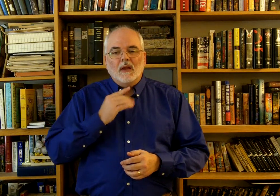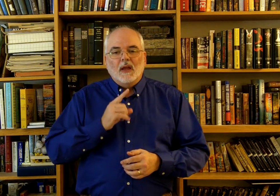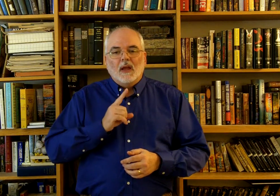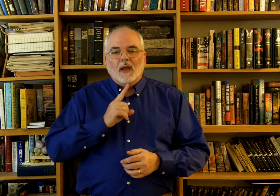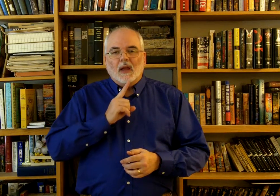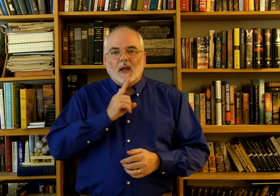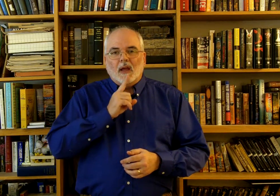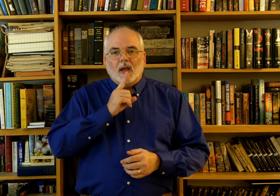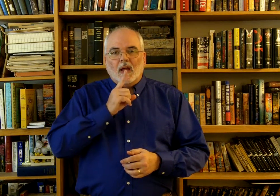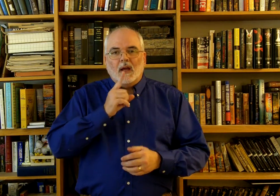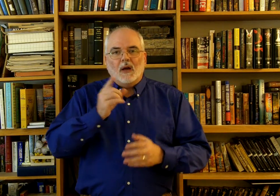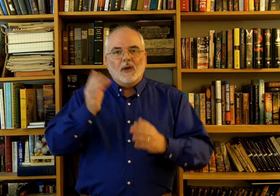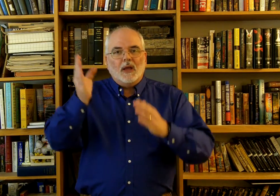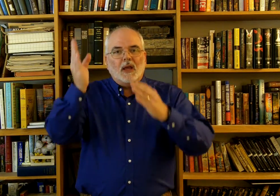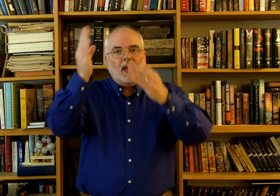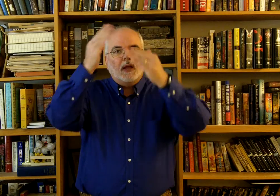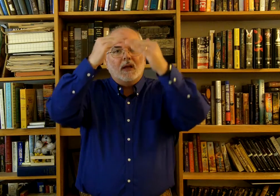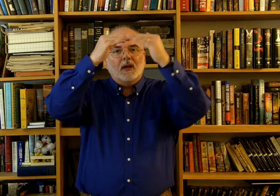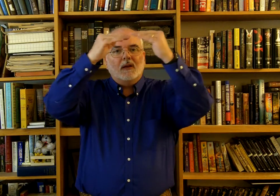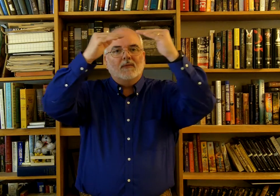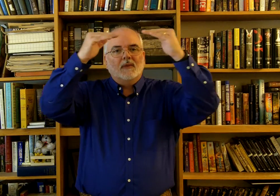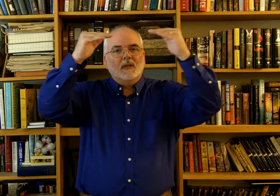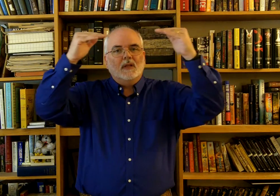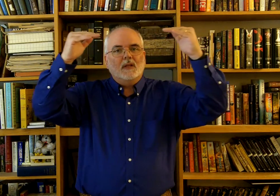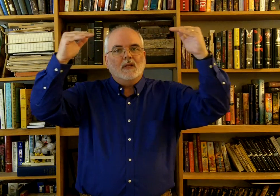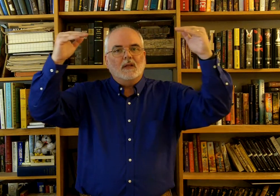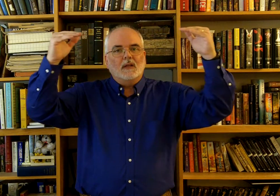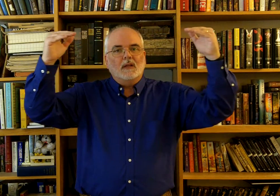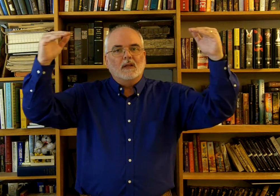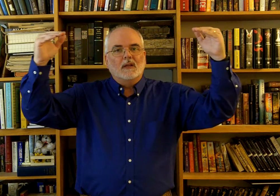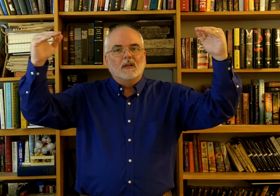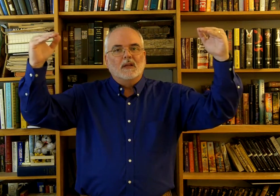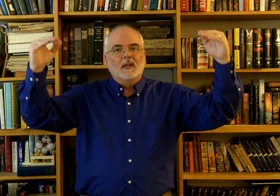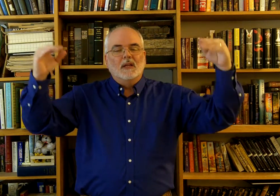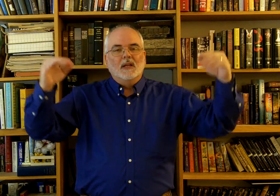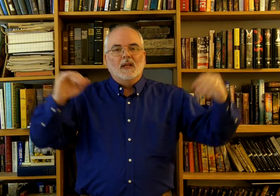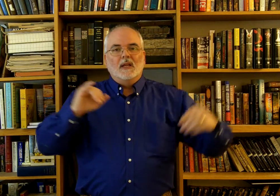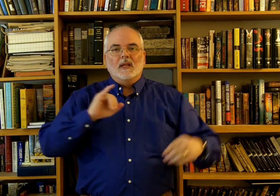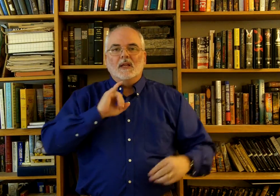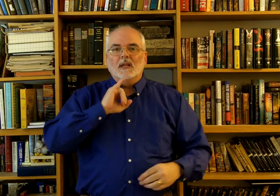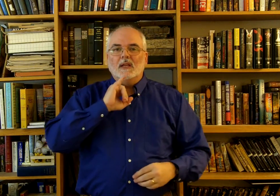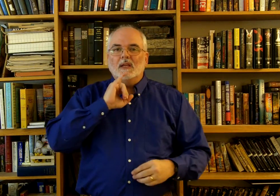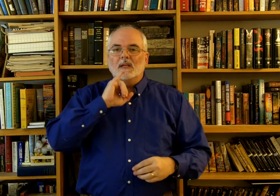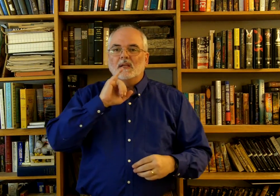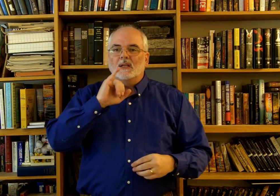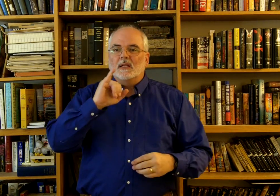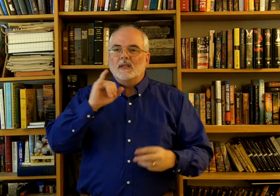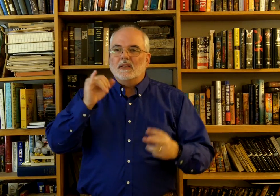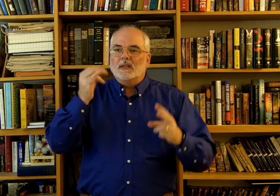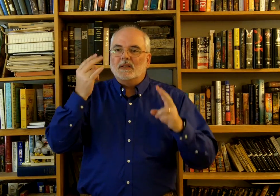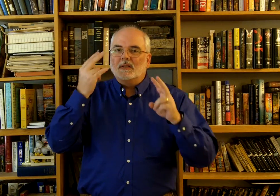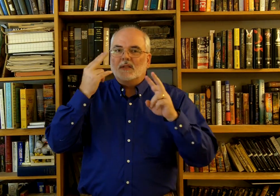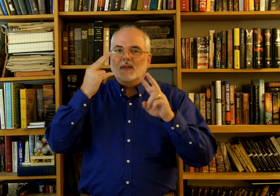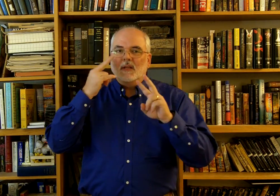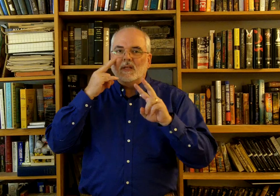how heavenly is the